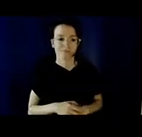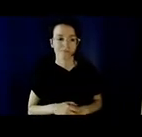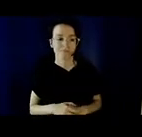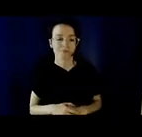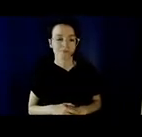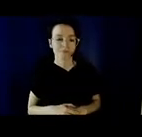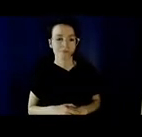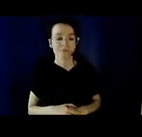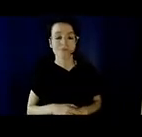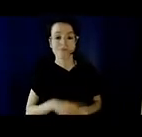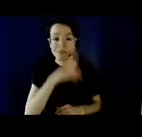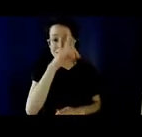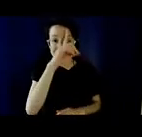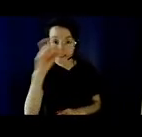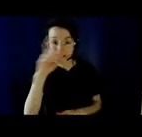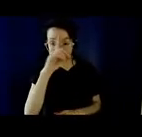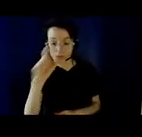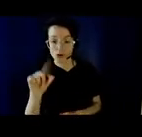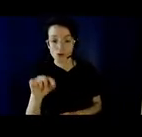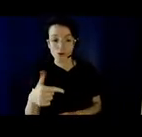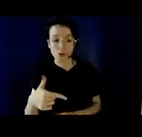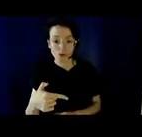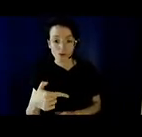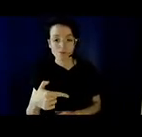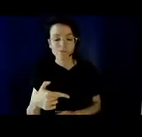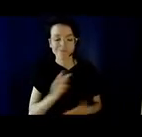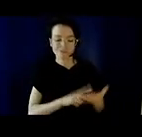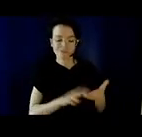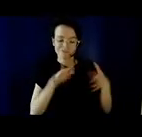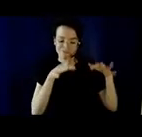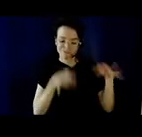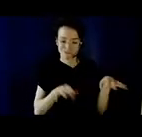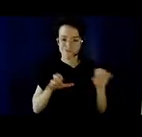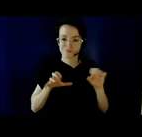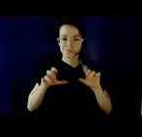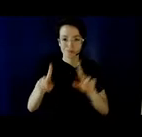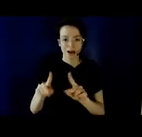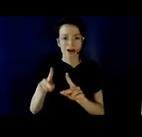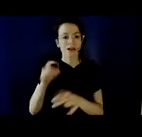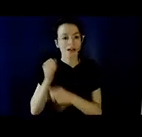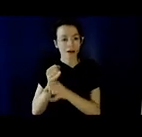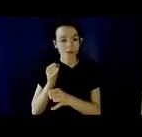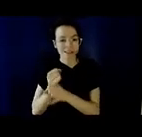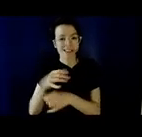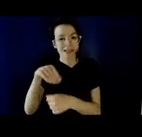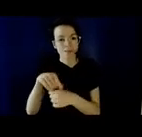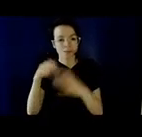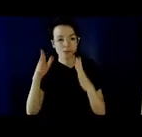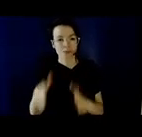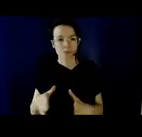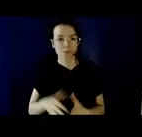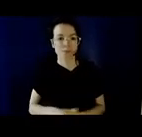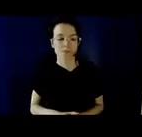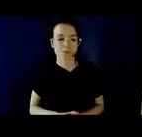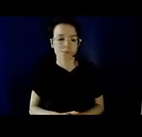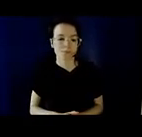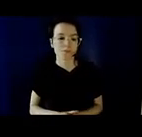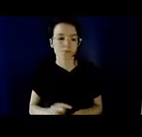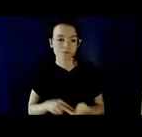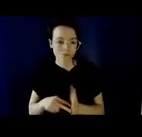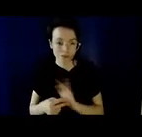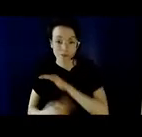In summer 2021, the university planned to return to campus for in-person teaching and learning from the fall.